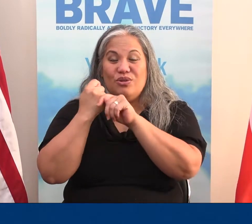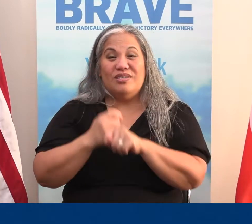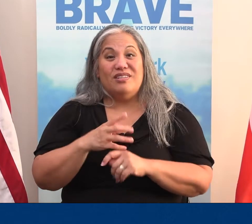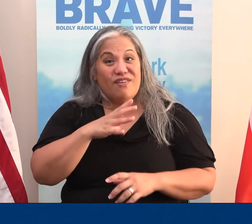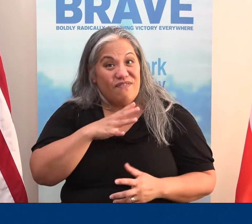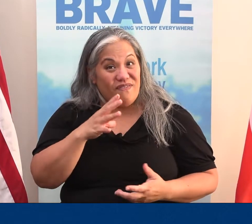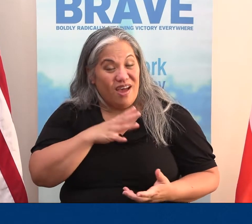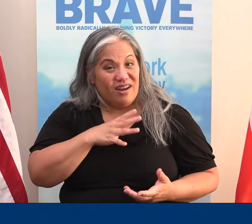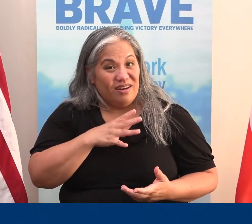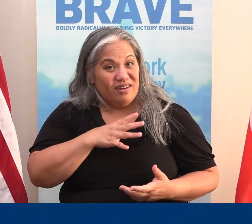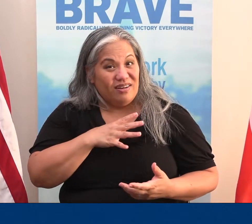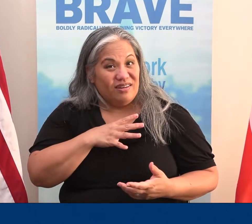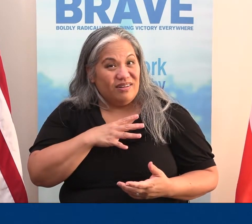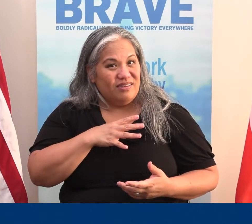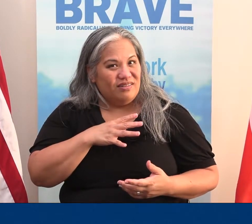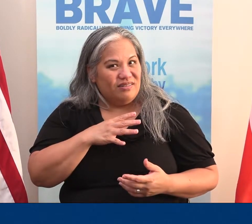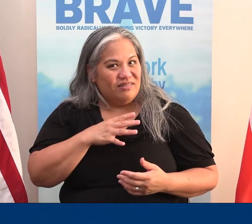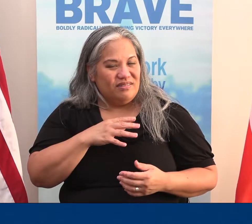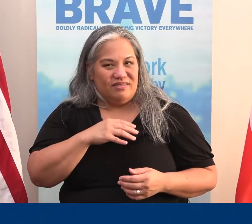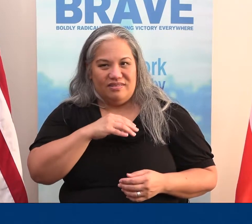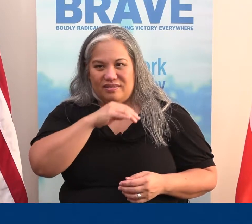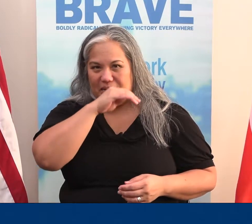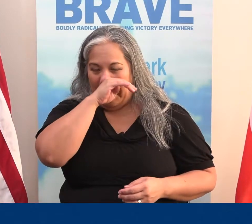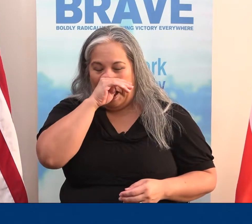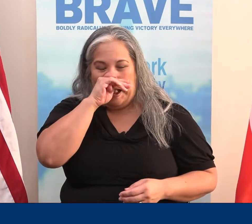Now, those are traditions that are fine. Some are.